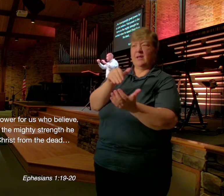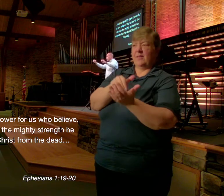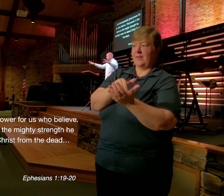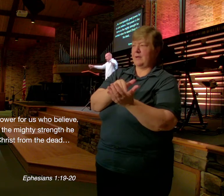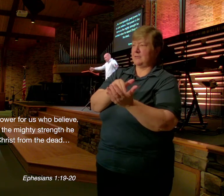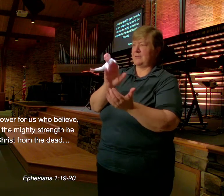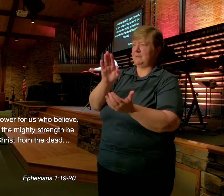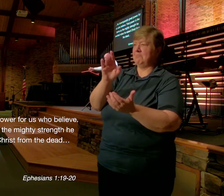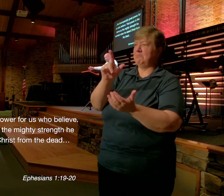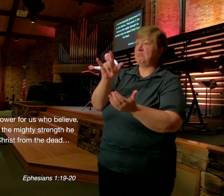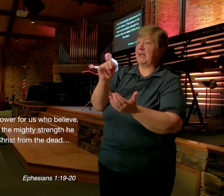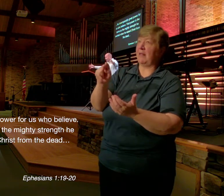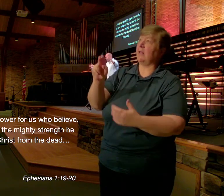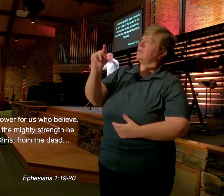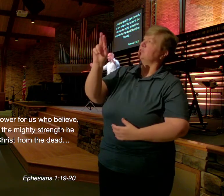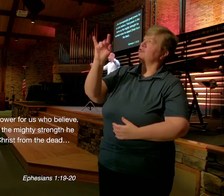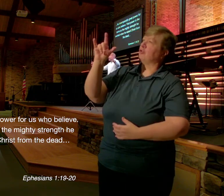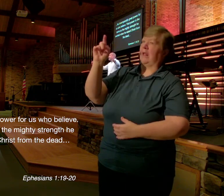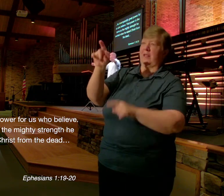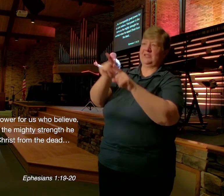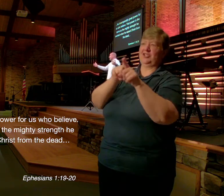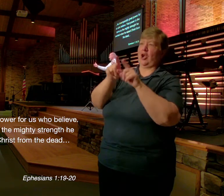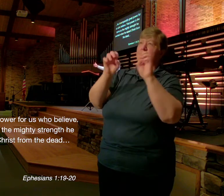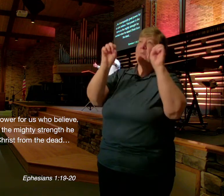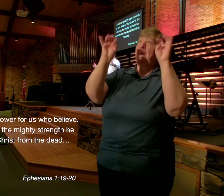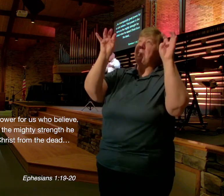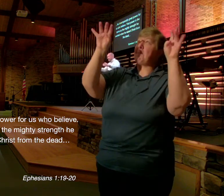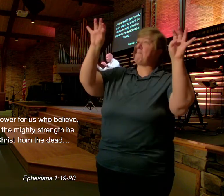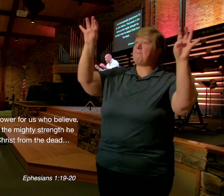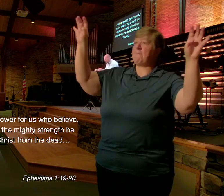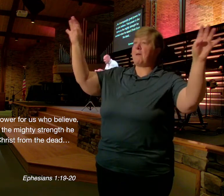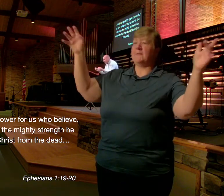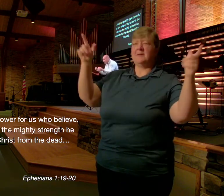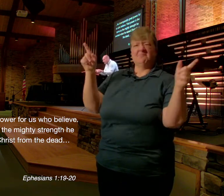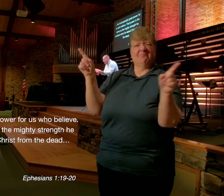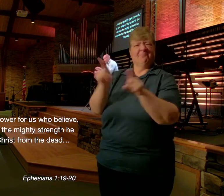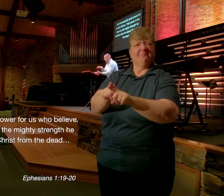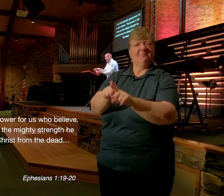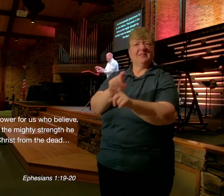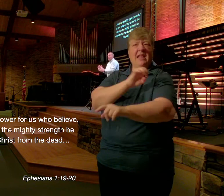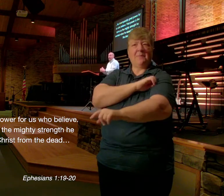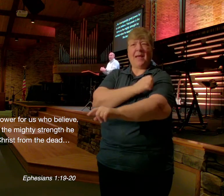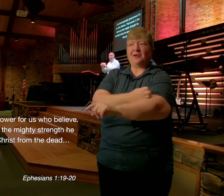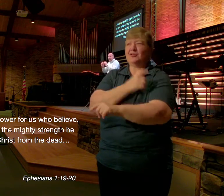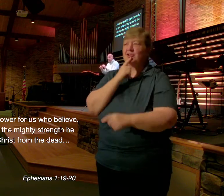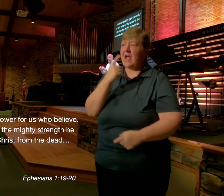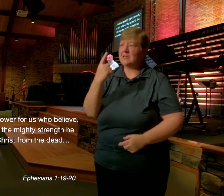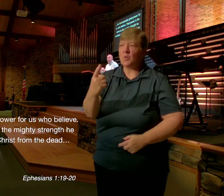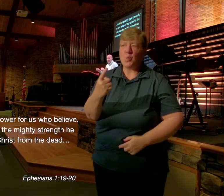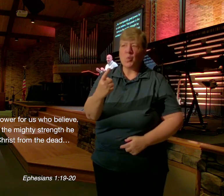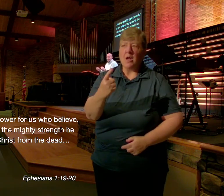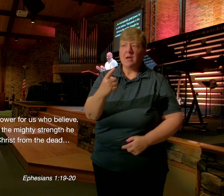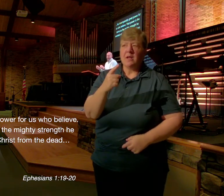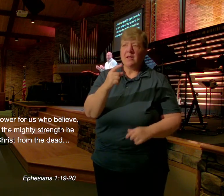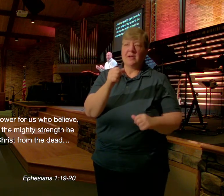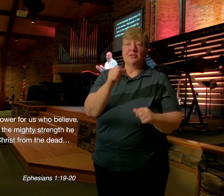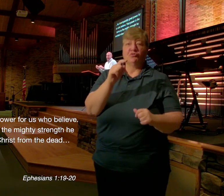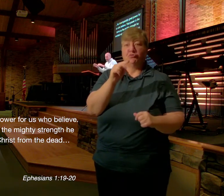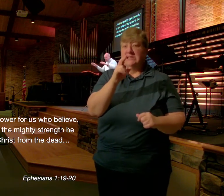Stars Each one Putting out The same Energy As a Trillion Megaton Atom Bombs Every Second